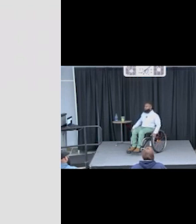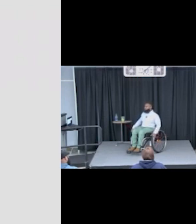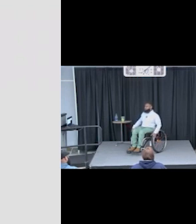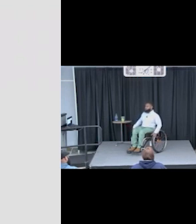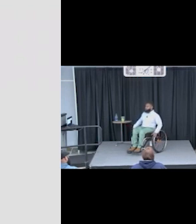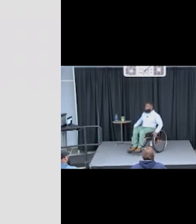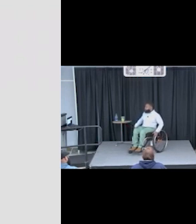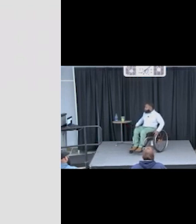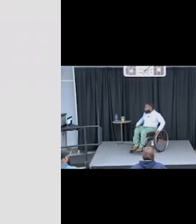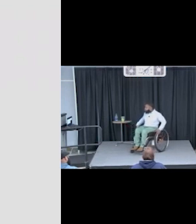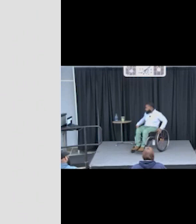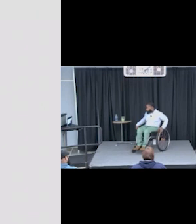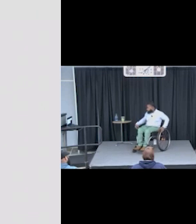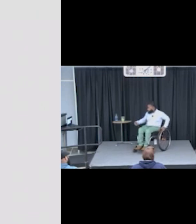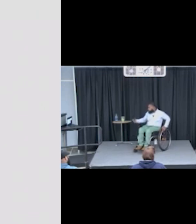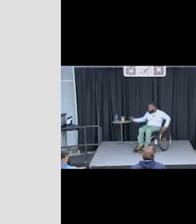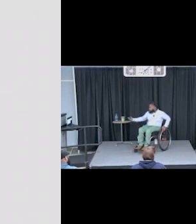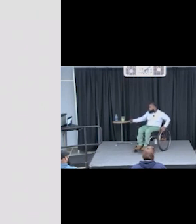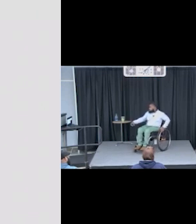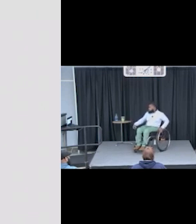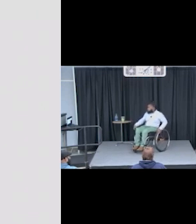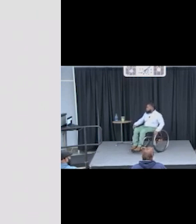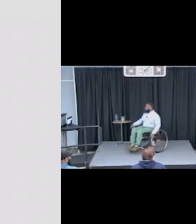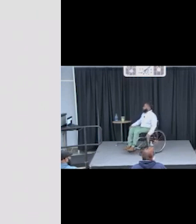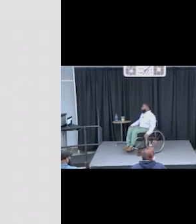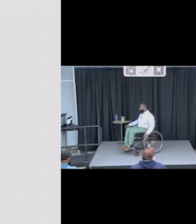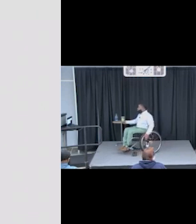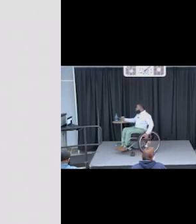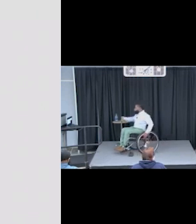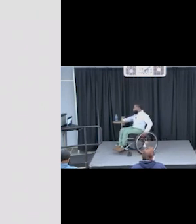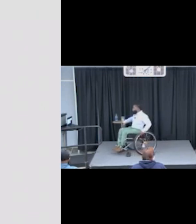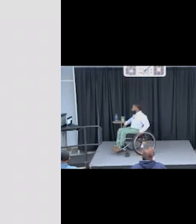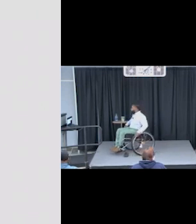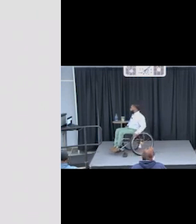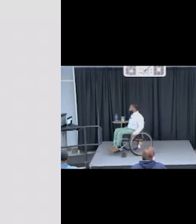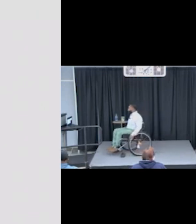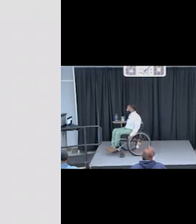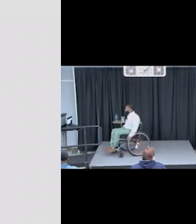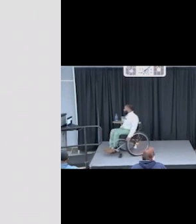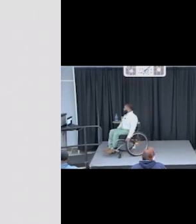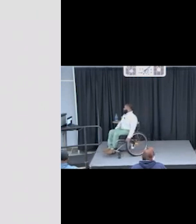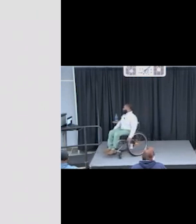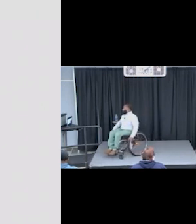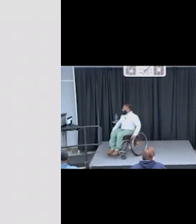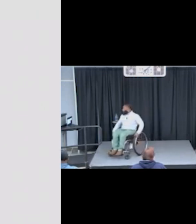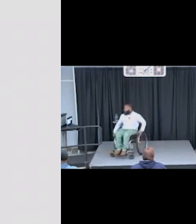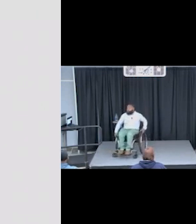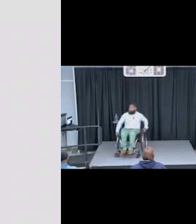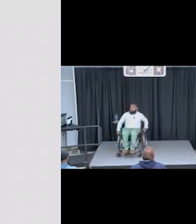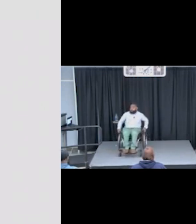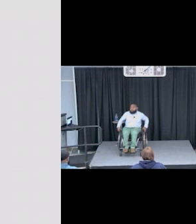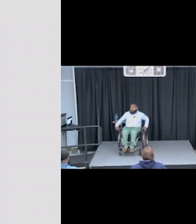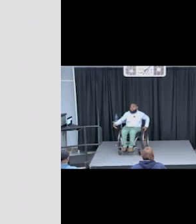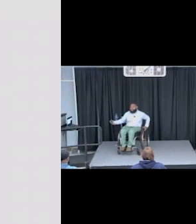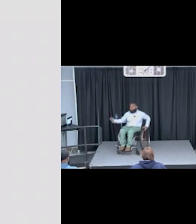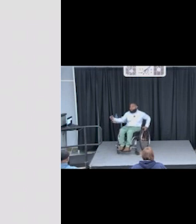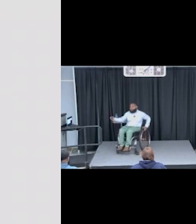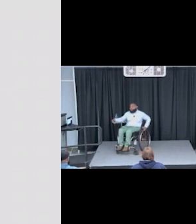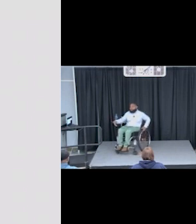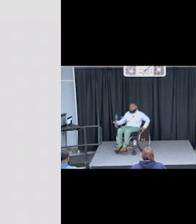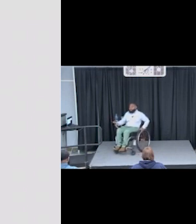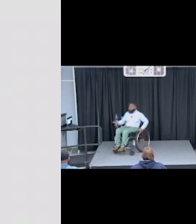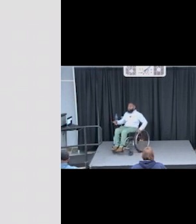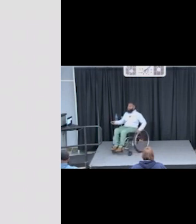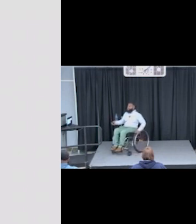going on my face anymore. So next one, of course, practice gratitude. got to, oh, practice positivity.